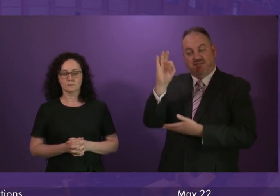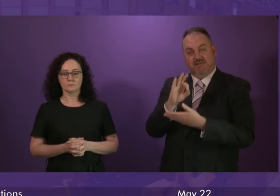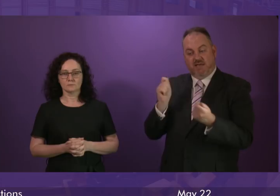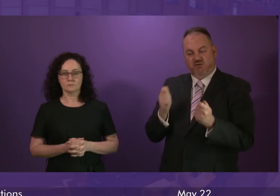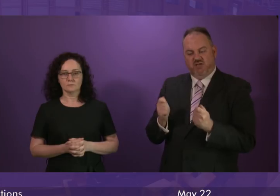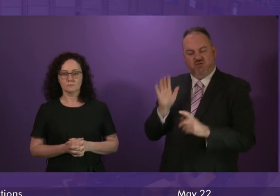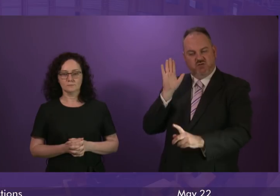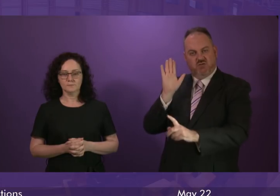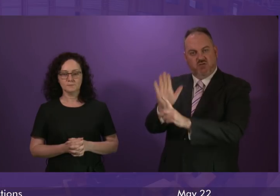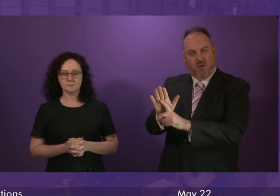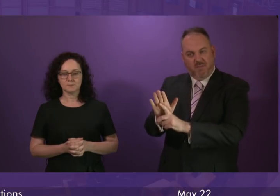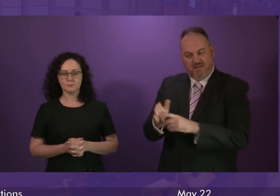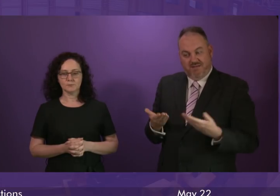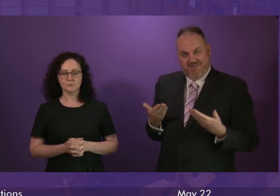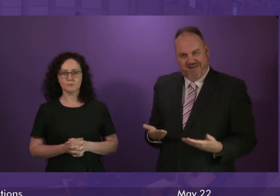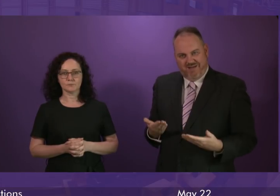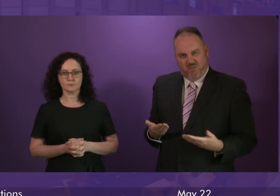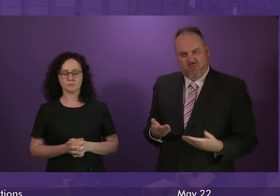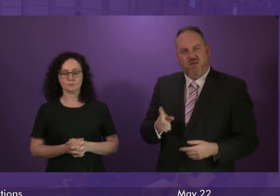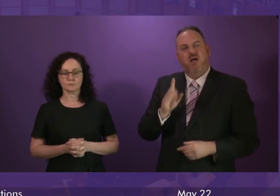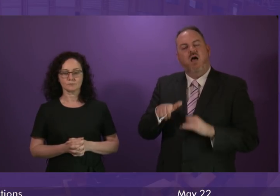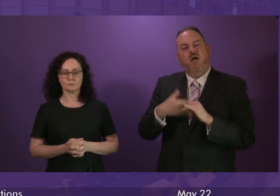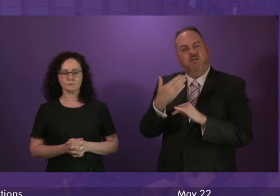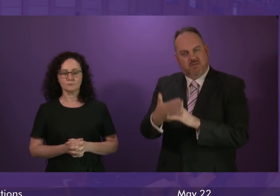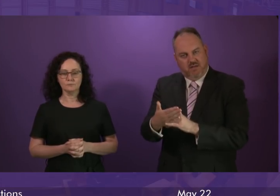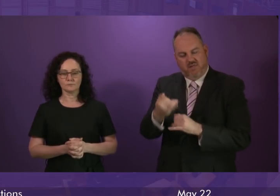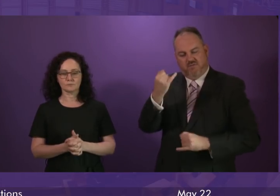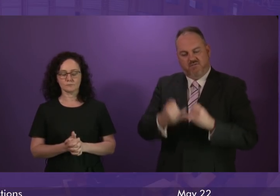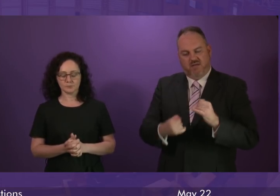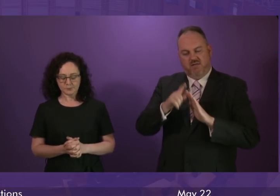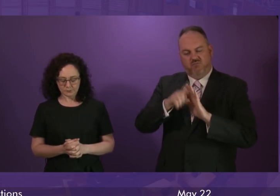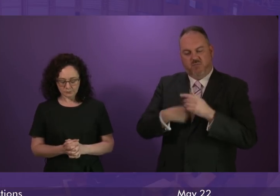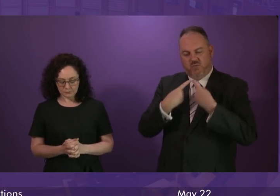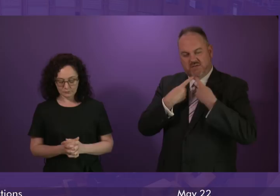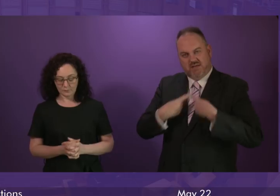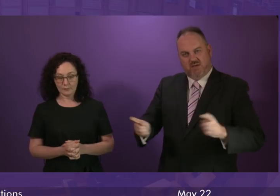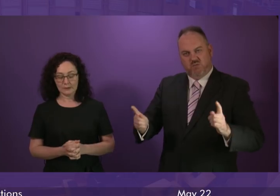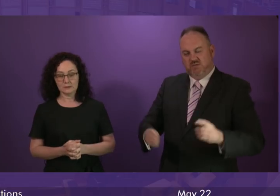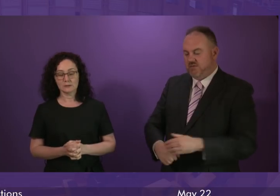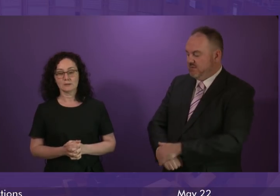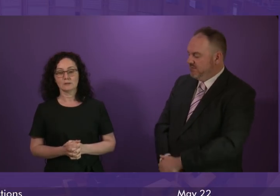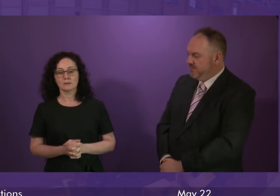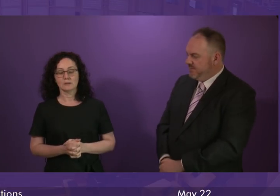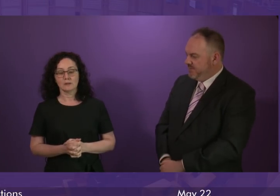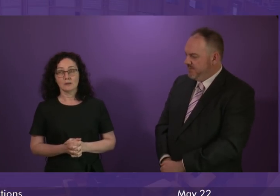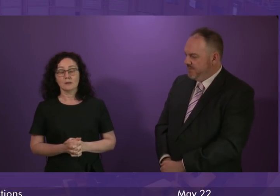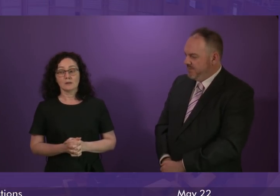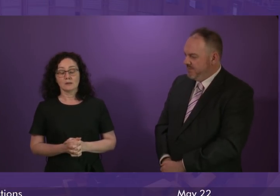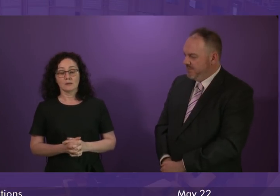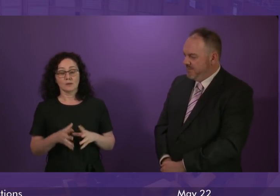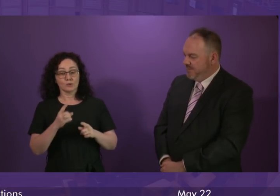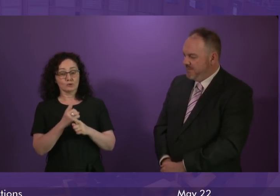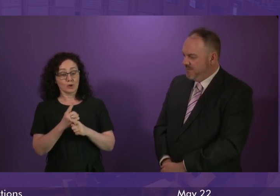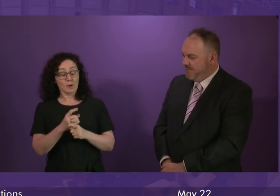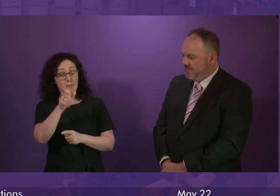recommended in his report, at least until his final report is published? First Minister. In terms of patient